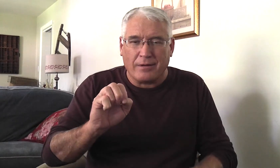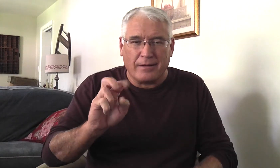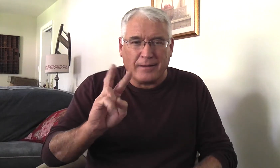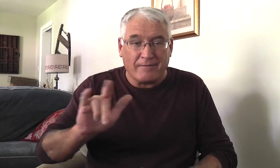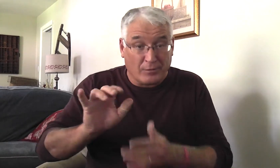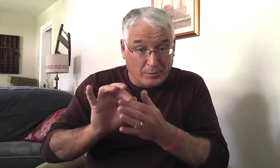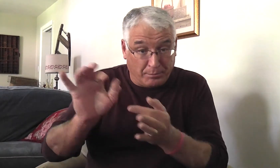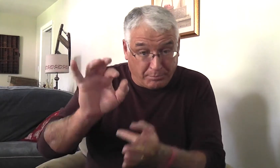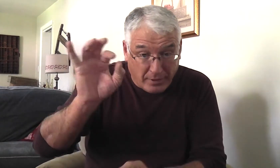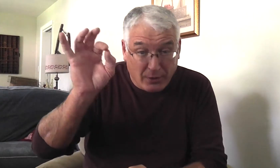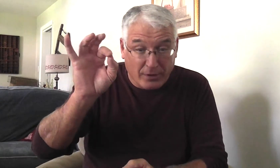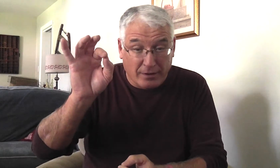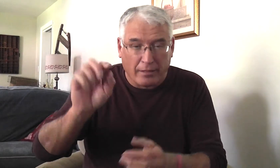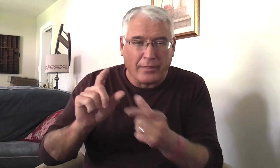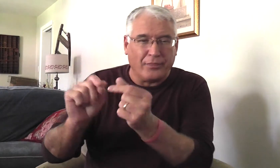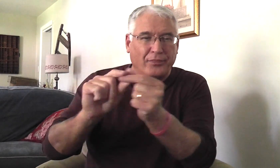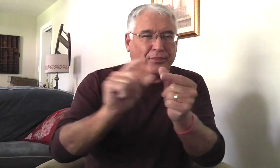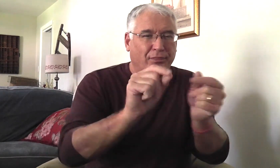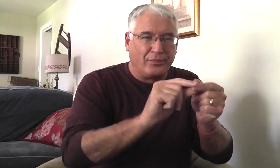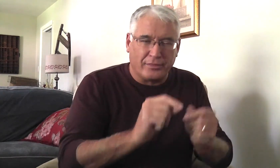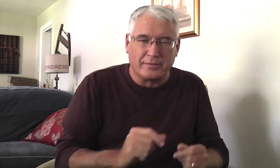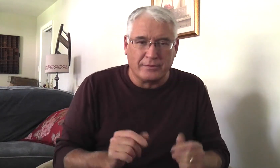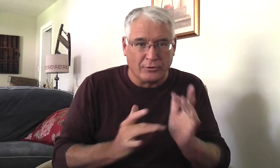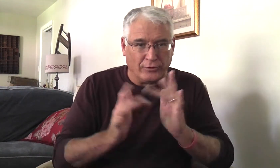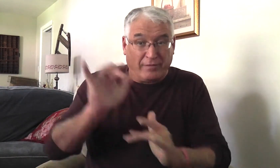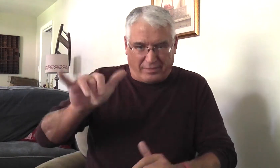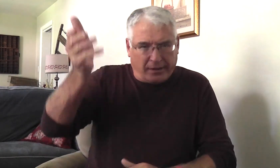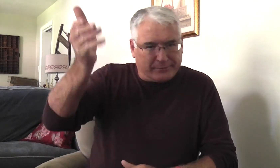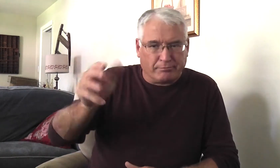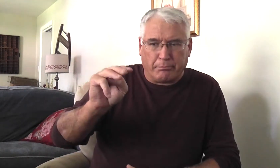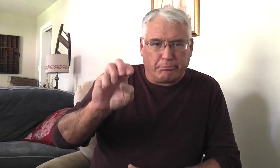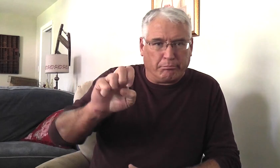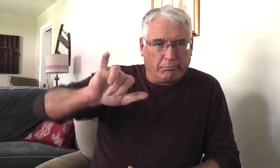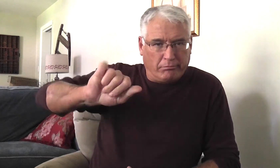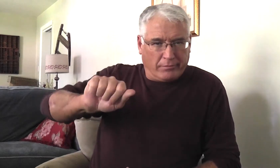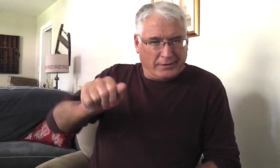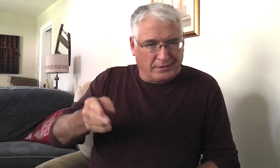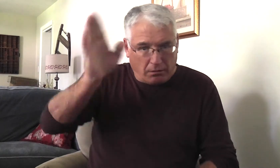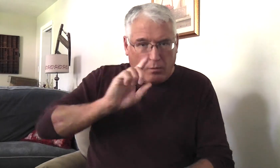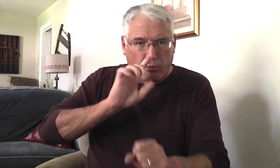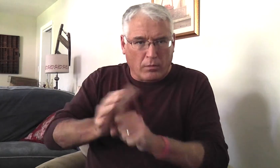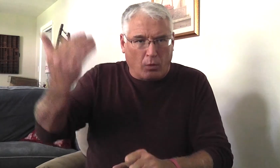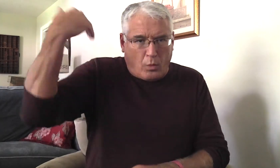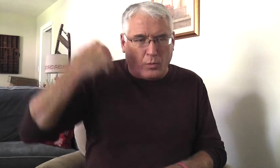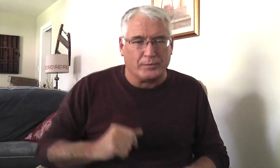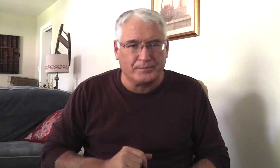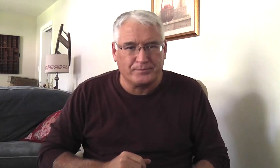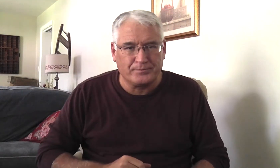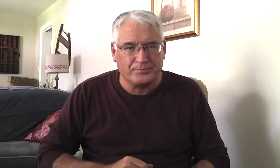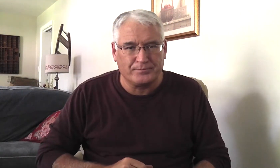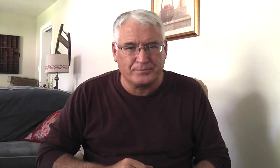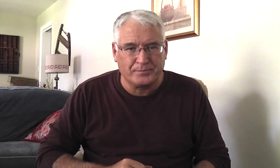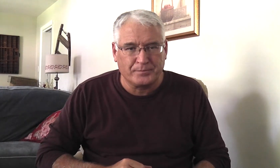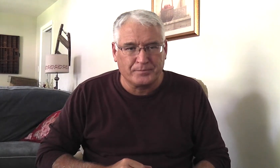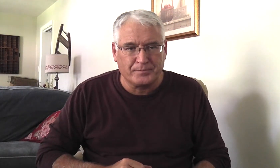But Jesus was not going to allow the evil spirits to go saying that he was the Son of God, the promised Messiah of long ago.